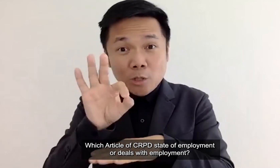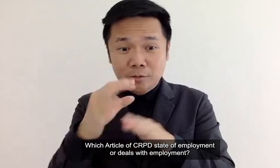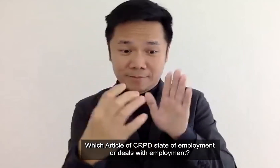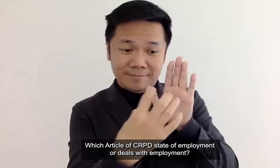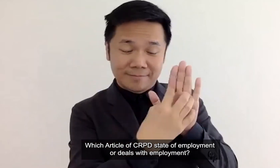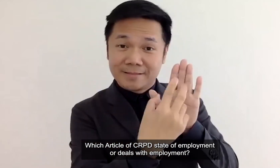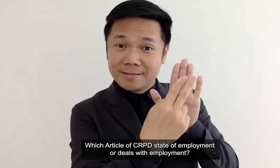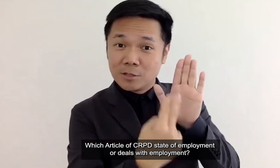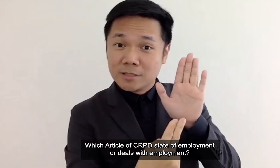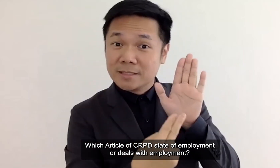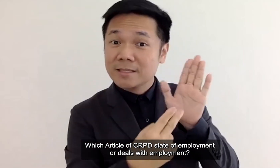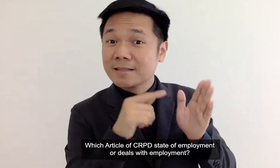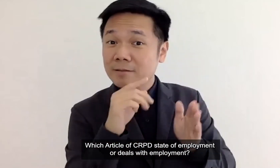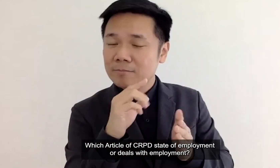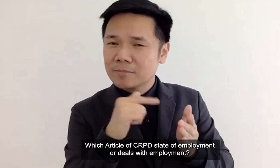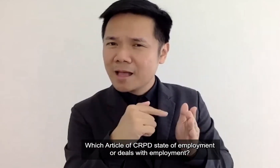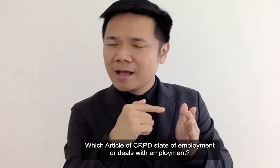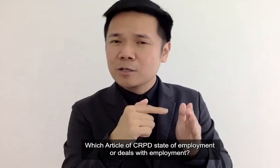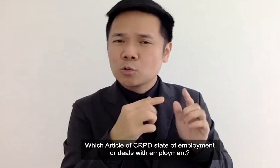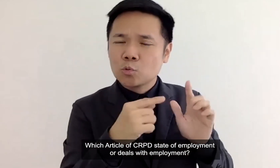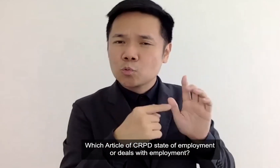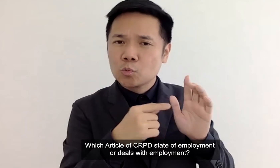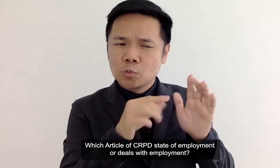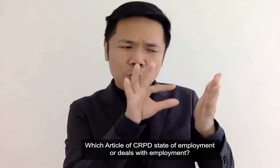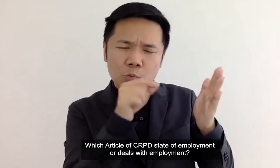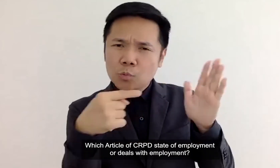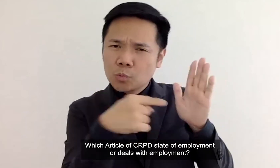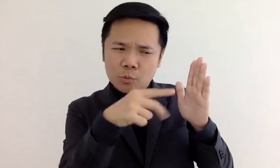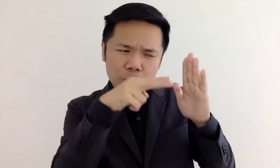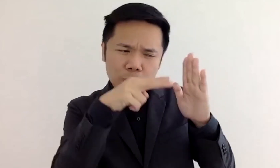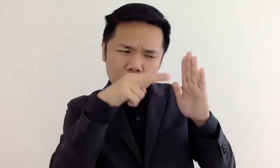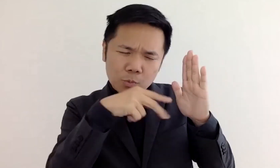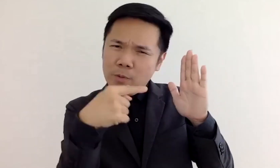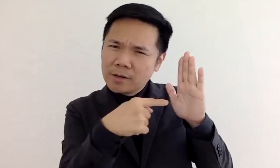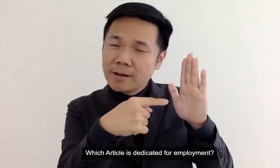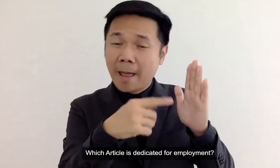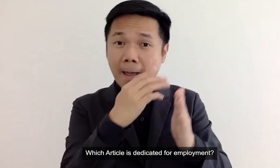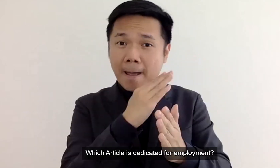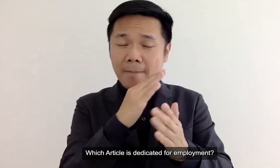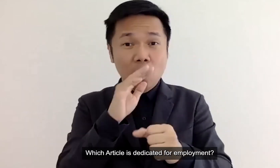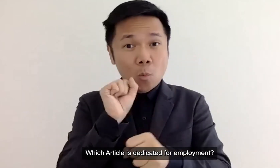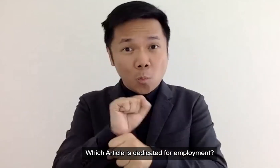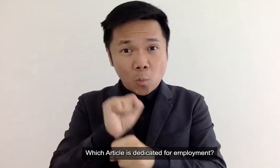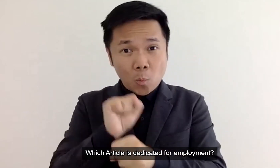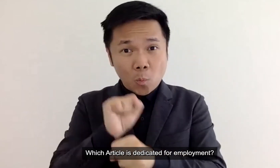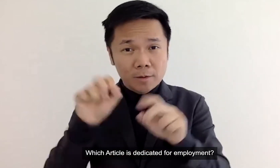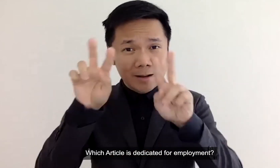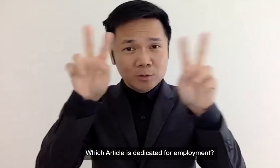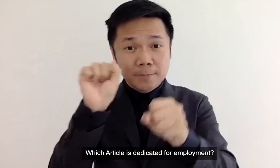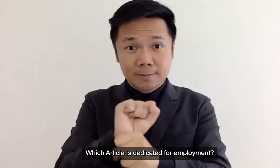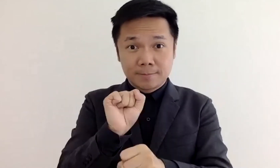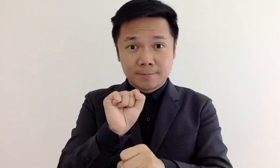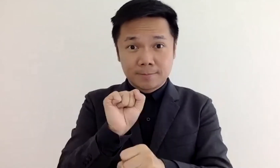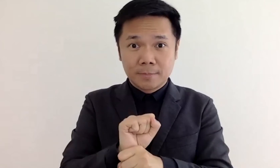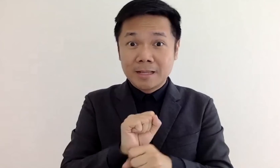uh state of employment or deals with employment which article is dedicated for